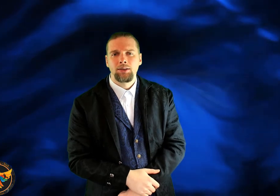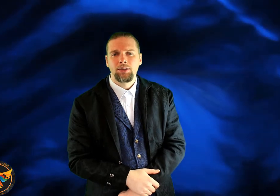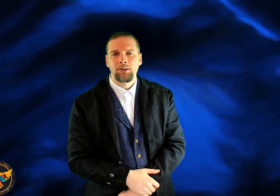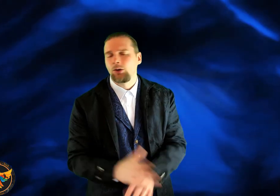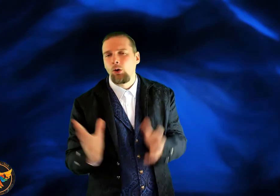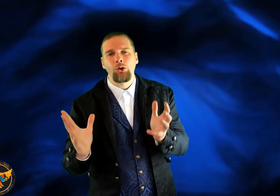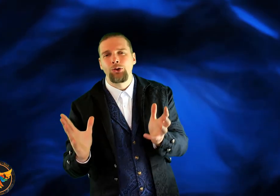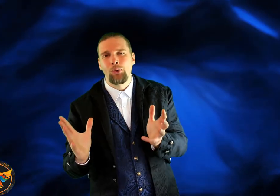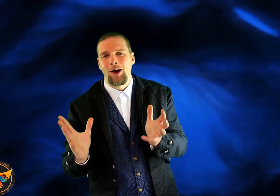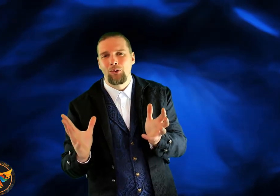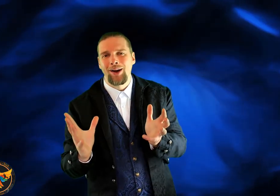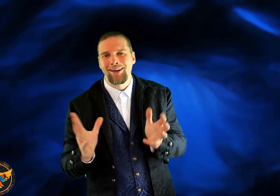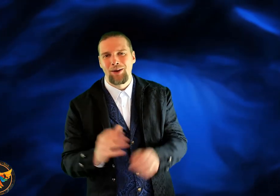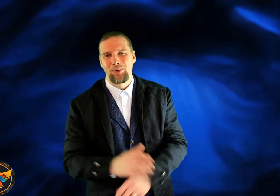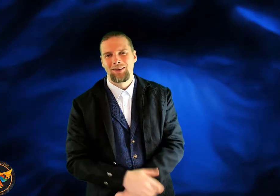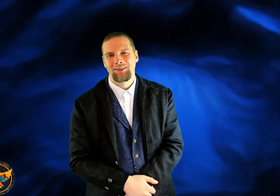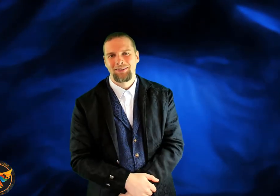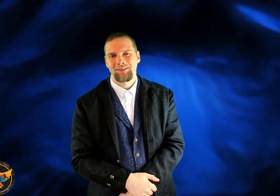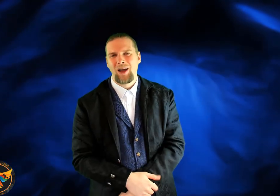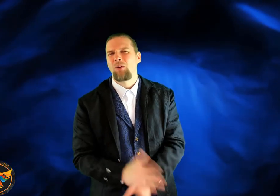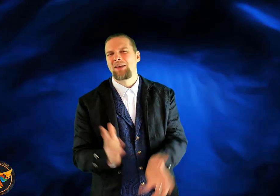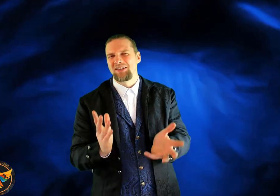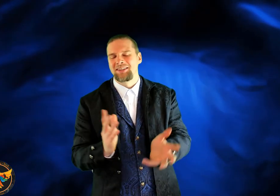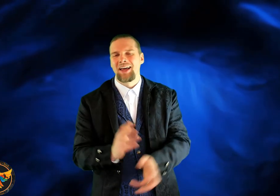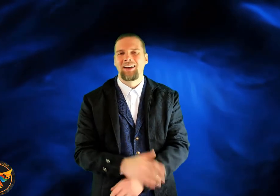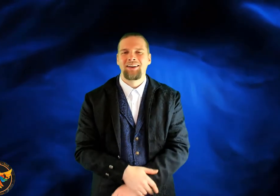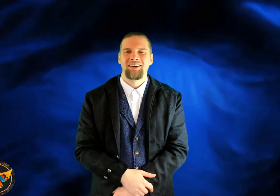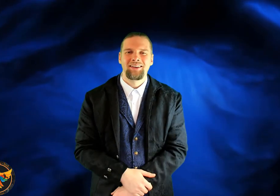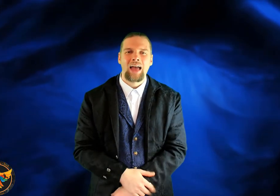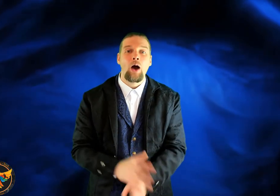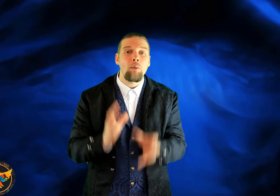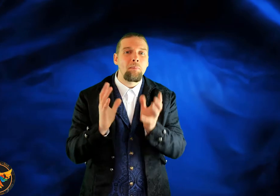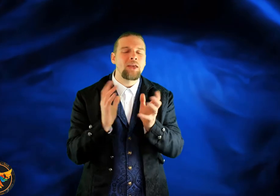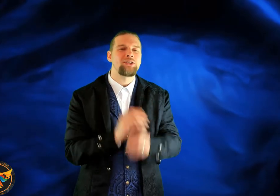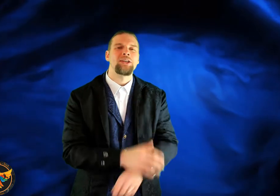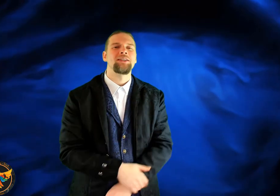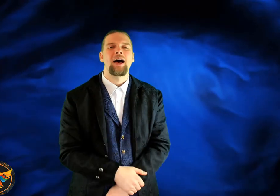In all that you are right now. How amazing is that? How amazing is that?